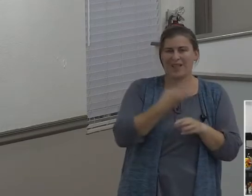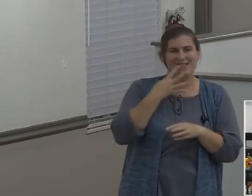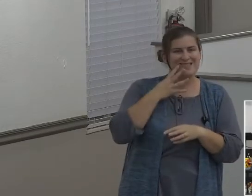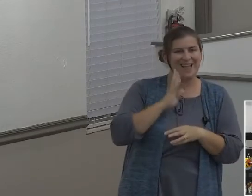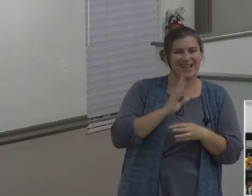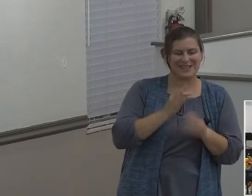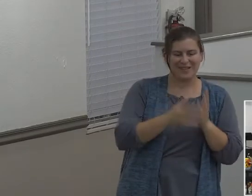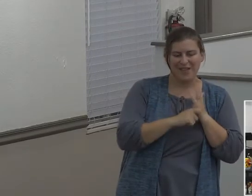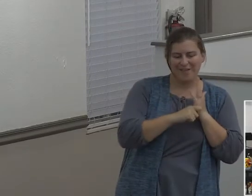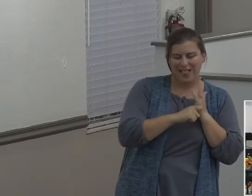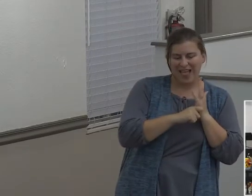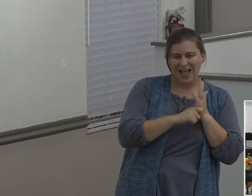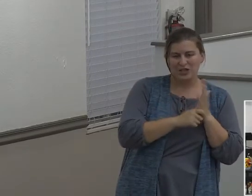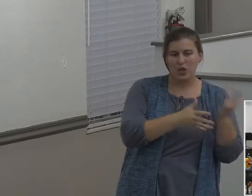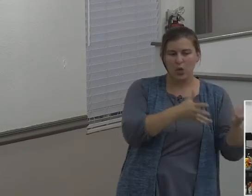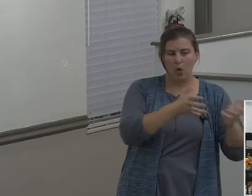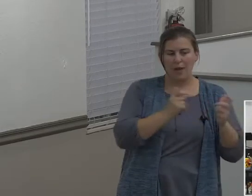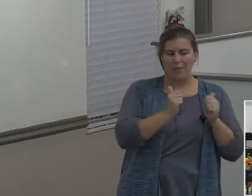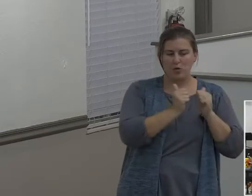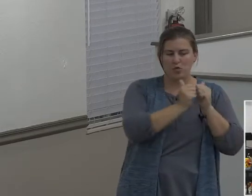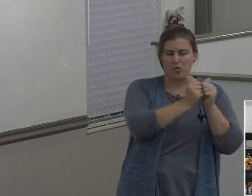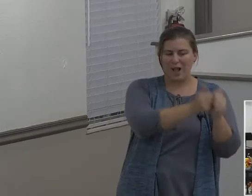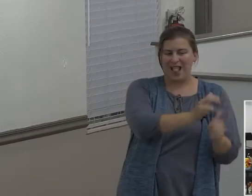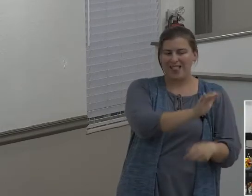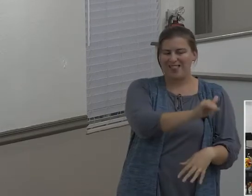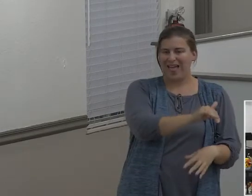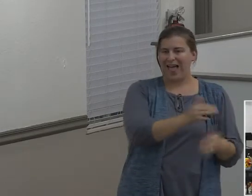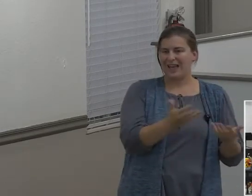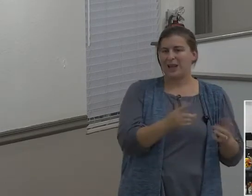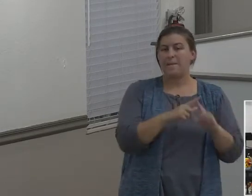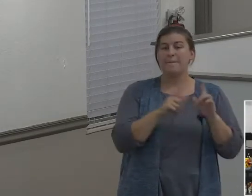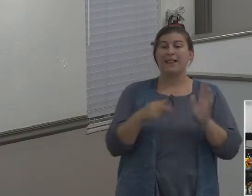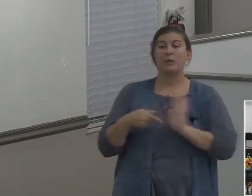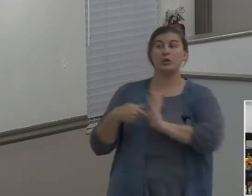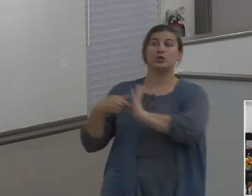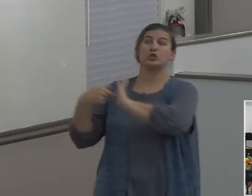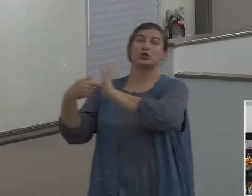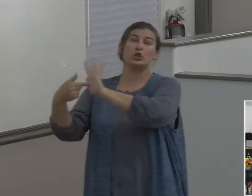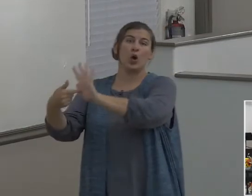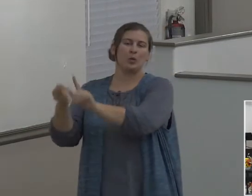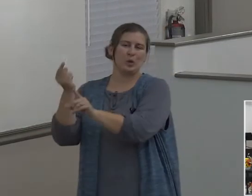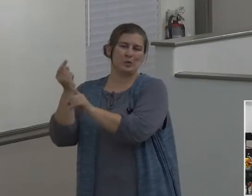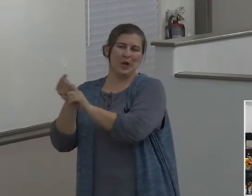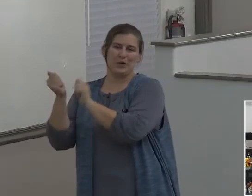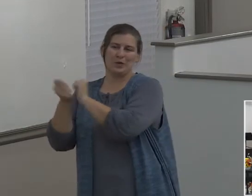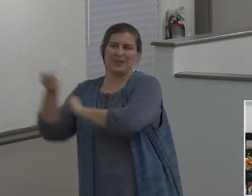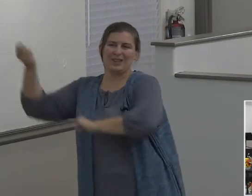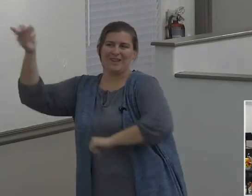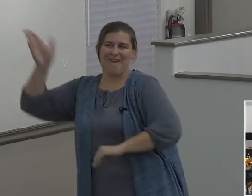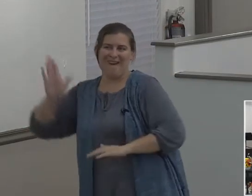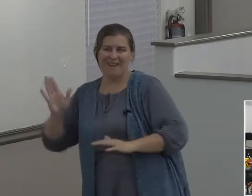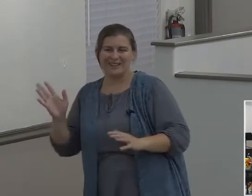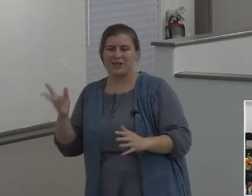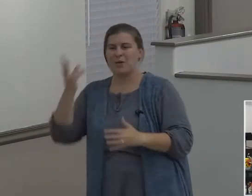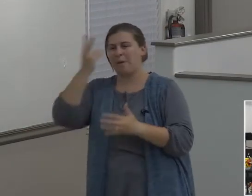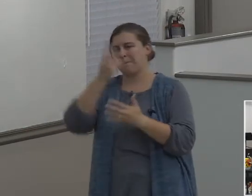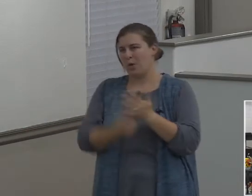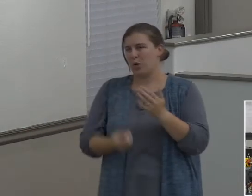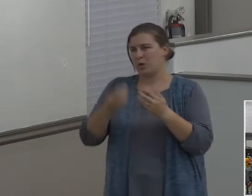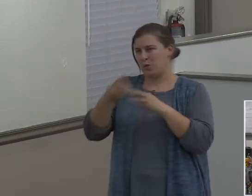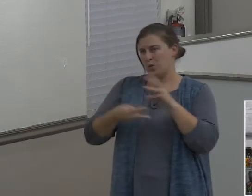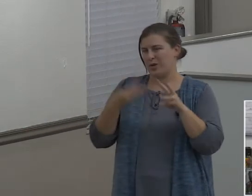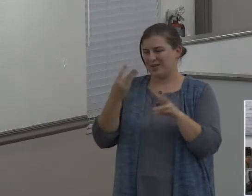get around that, but they want to maintain the appearance at the same time. You know, I remember years ago when,